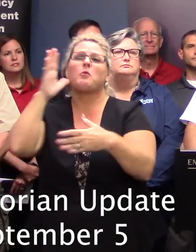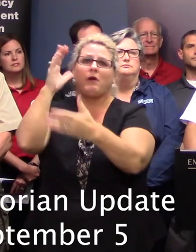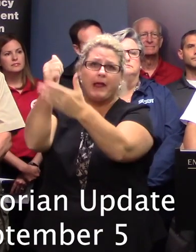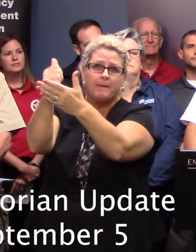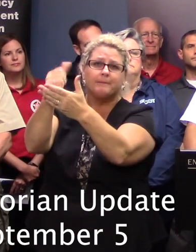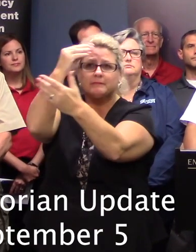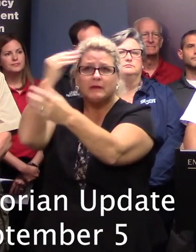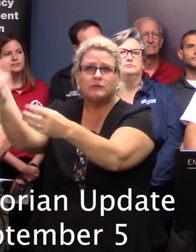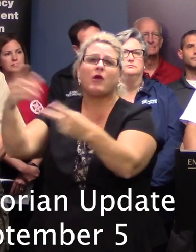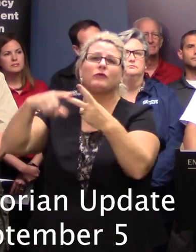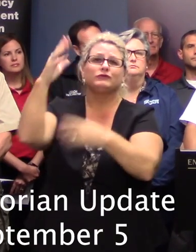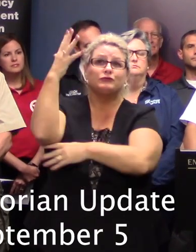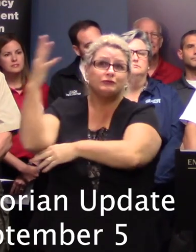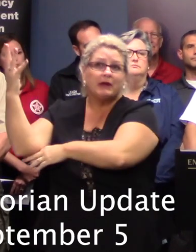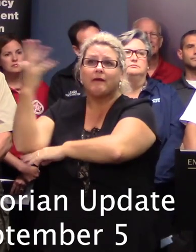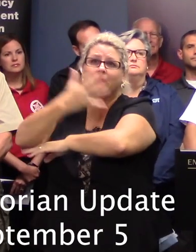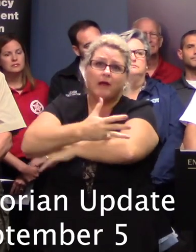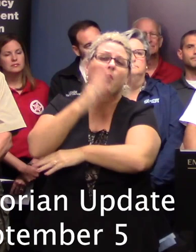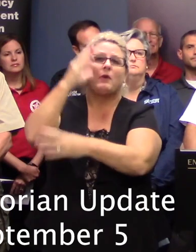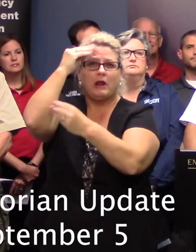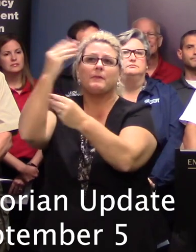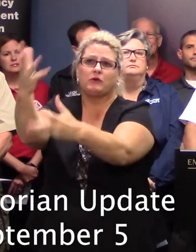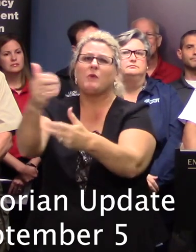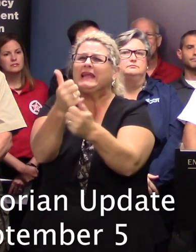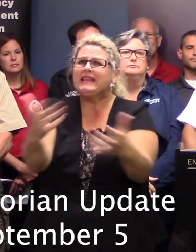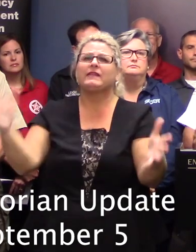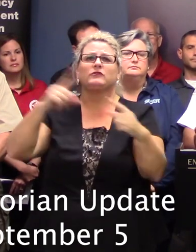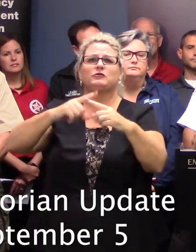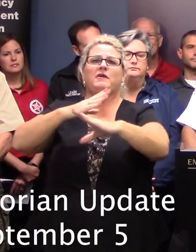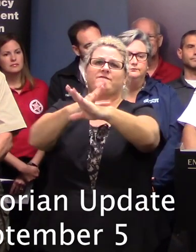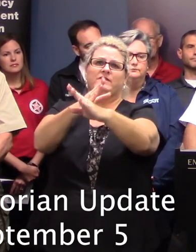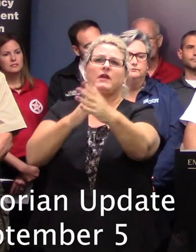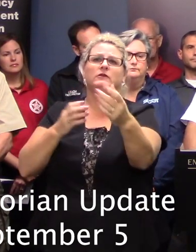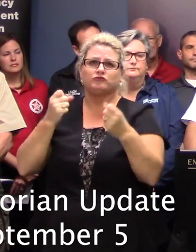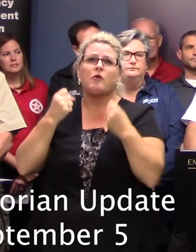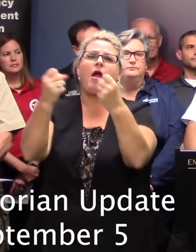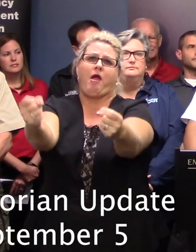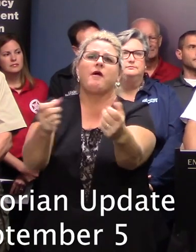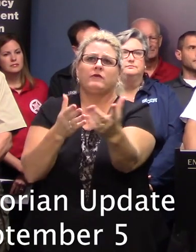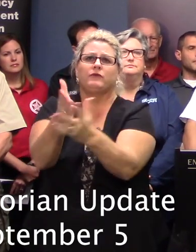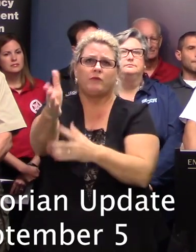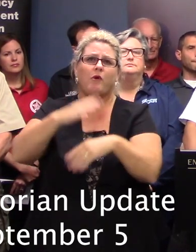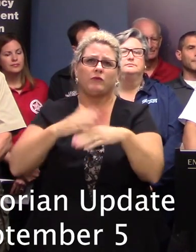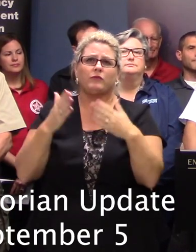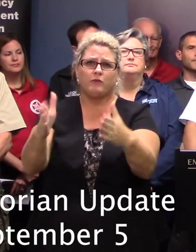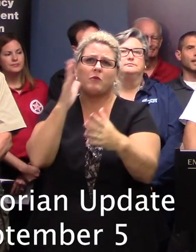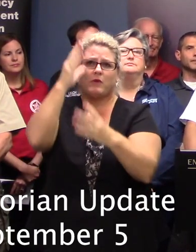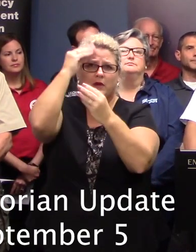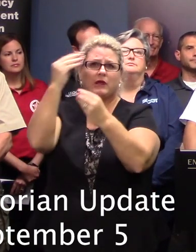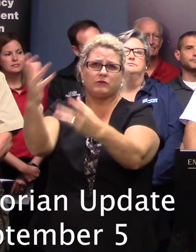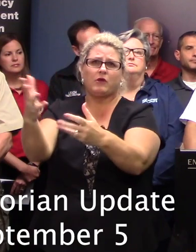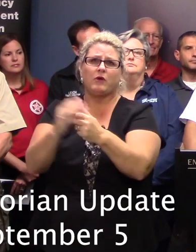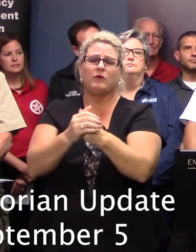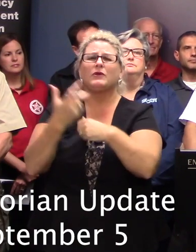debris in the roadway, and looking for any other roadway hazards. And as several mentioned before, we want to remind the